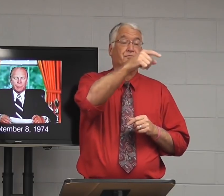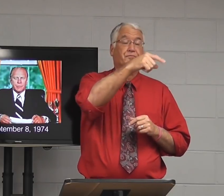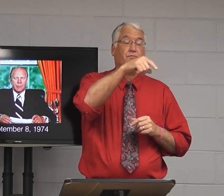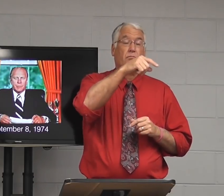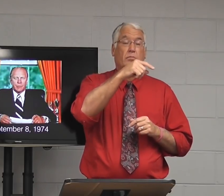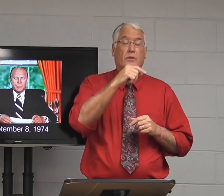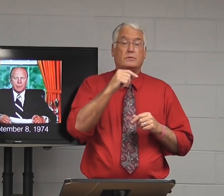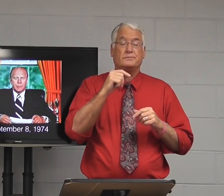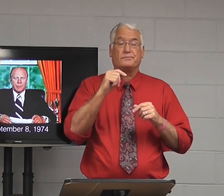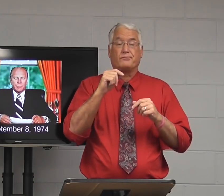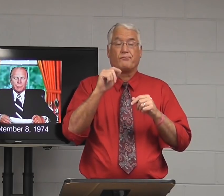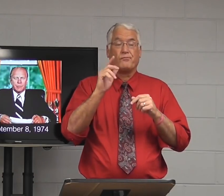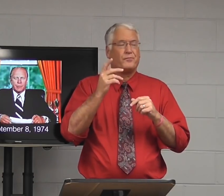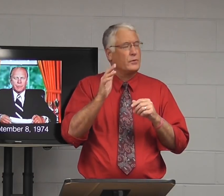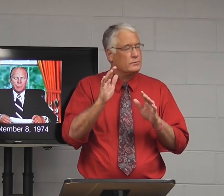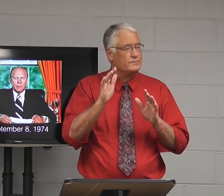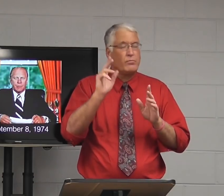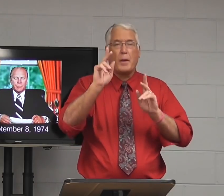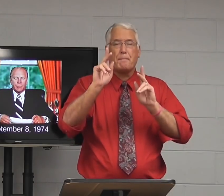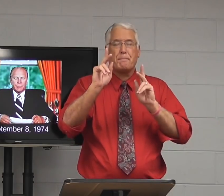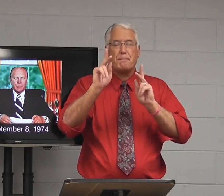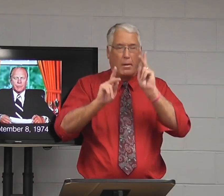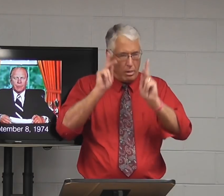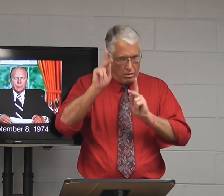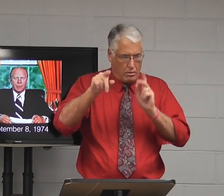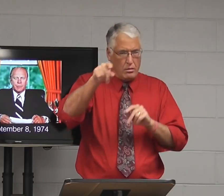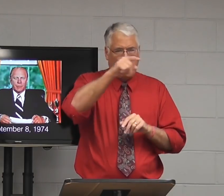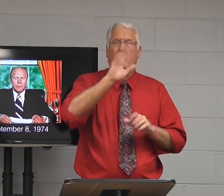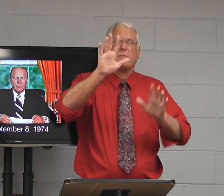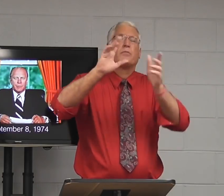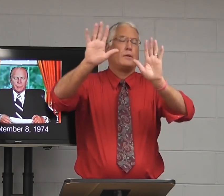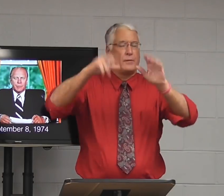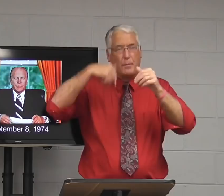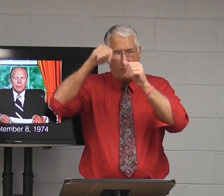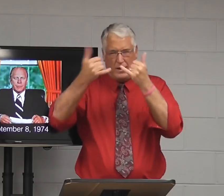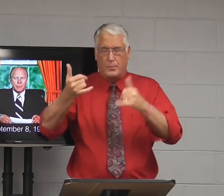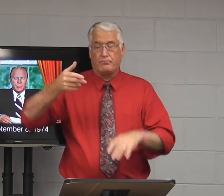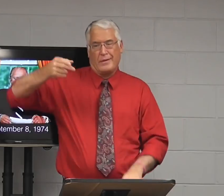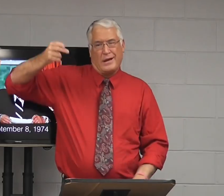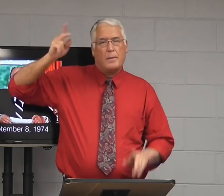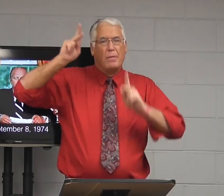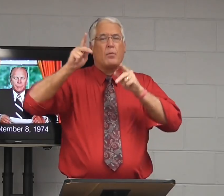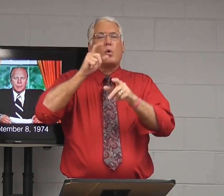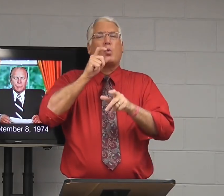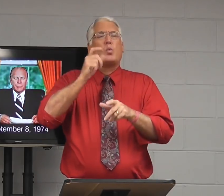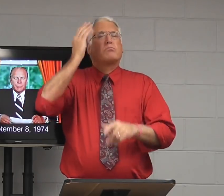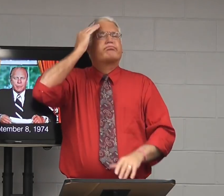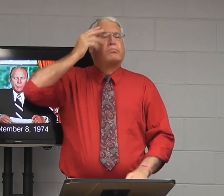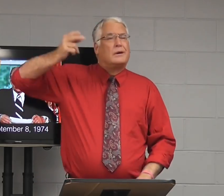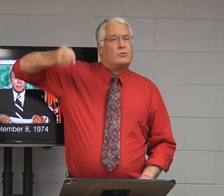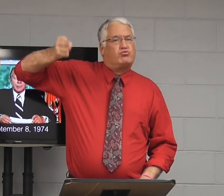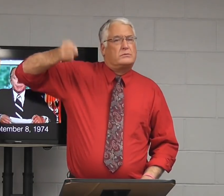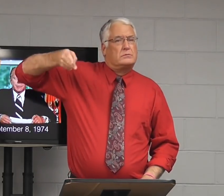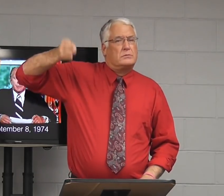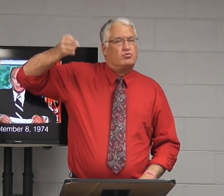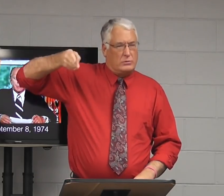the people, okay, wait a minute, now I'm remembering. So, you know, in history,